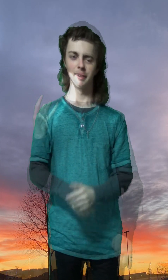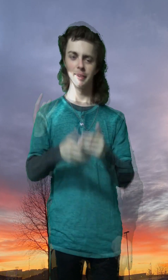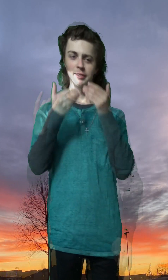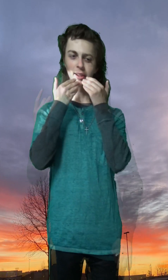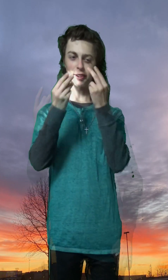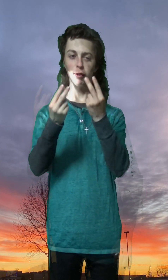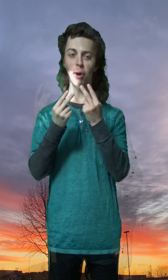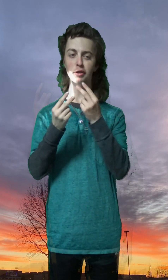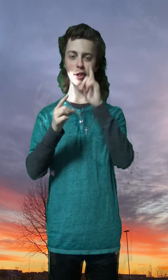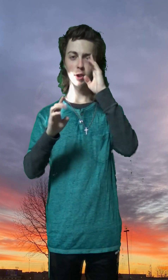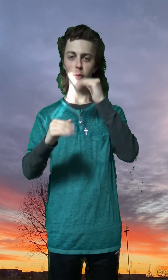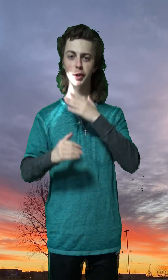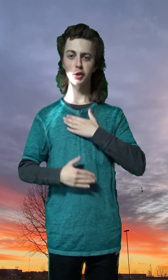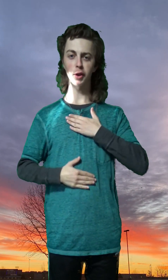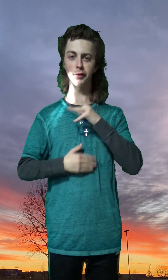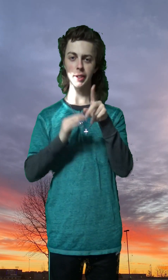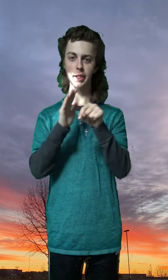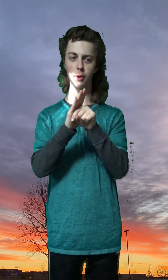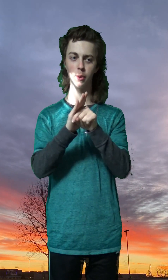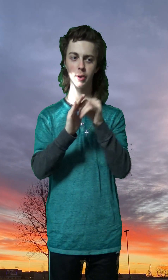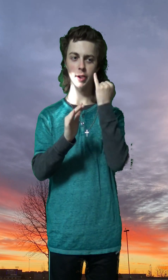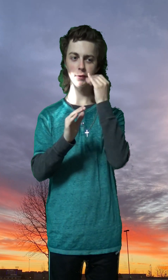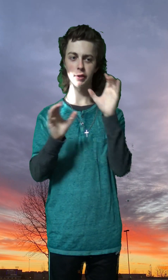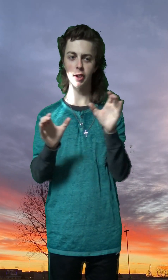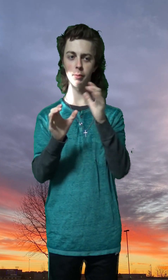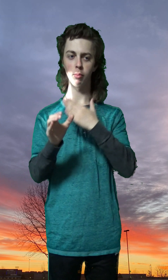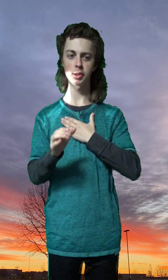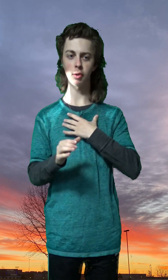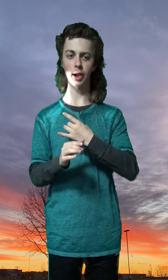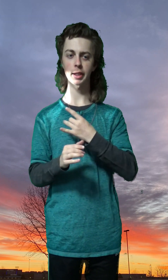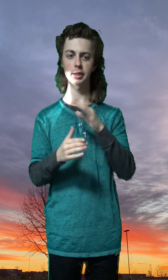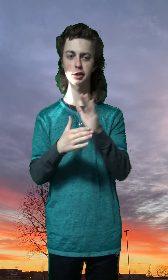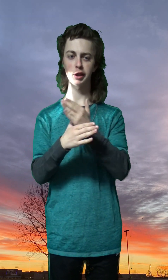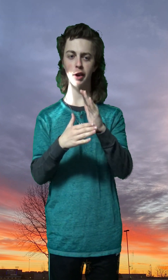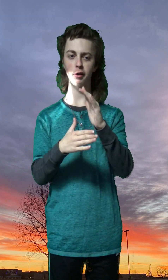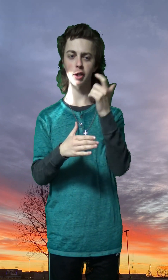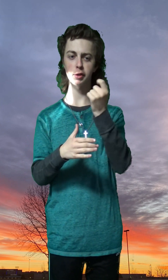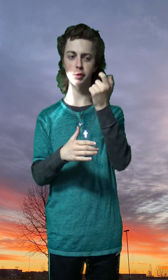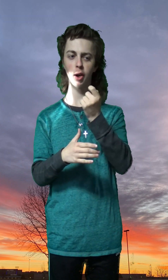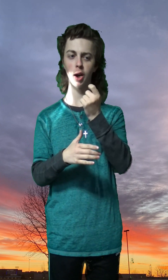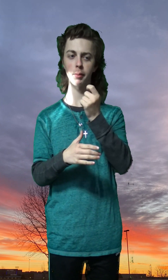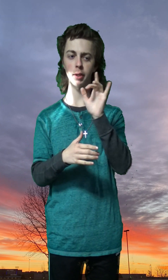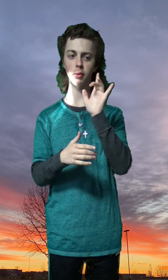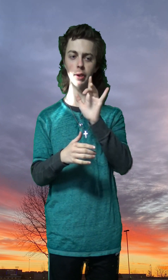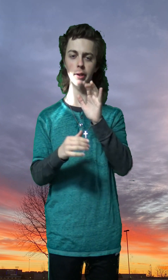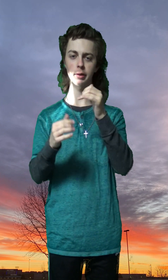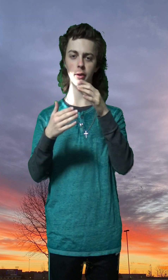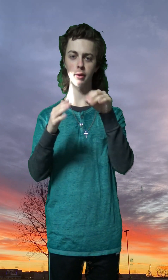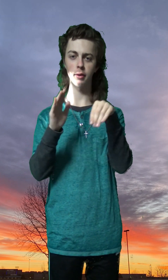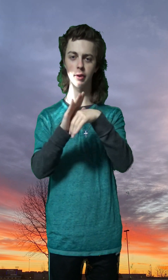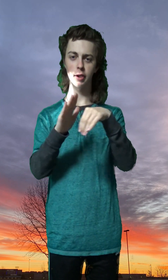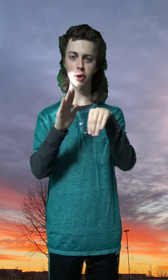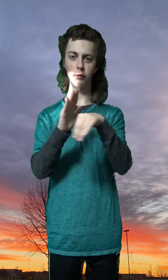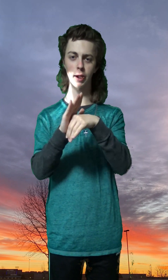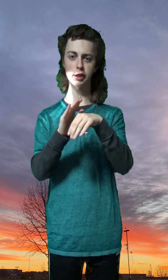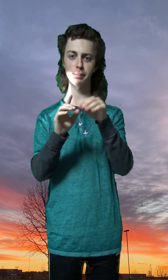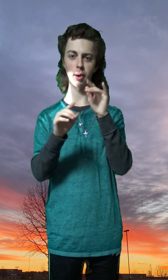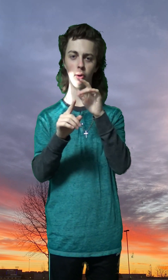Thank you for watching, hope you enjoyed the video If you did, please like, share and subscribe And click the notification bell